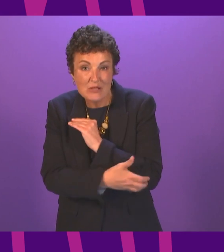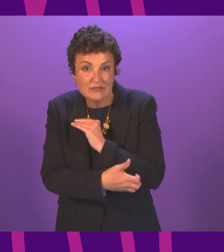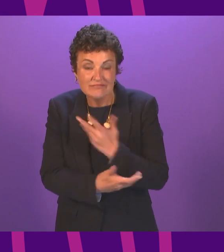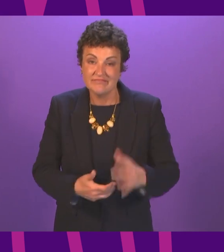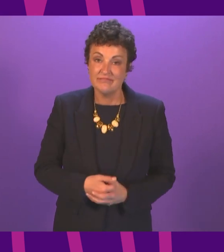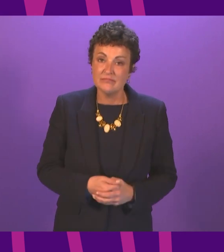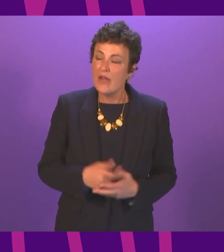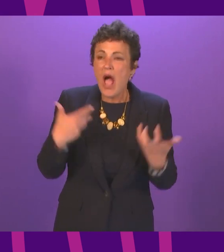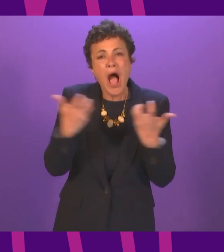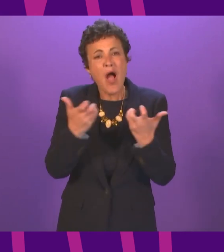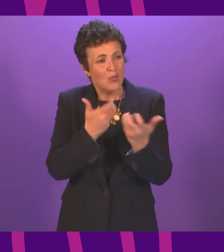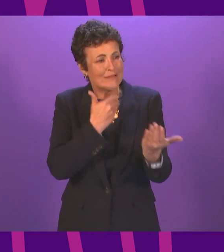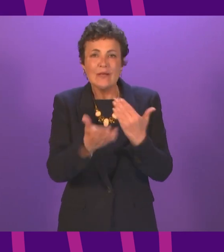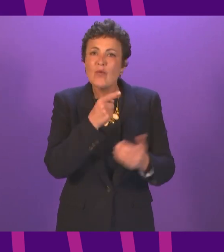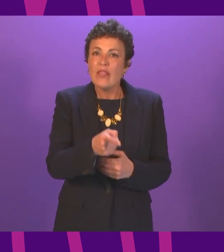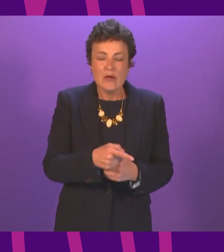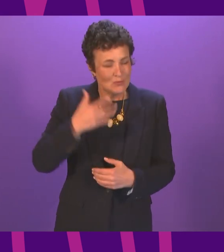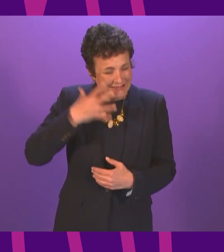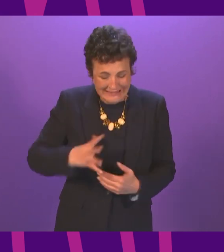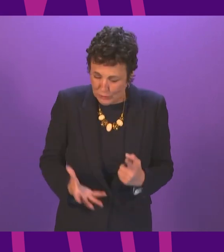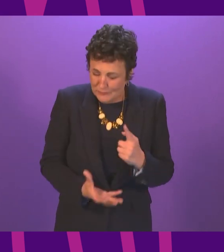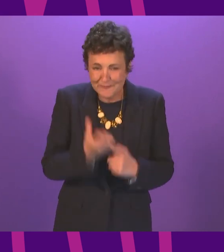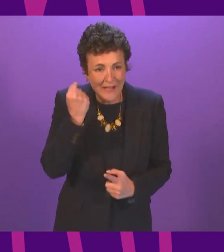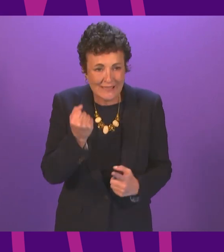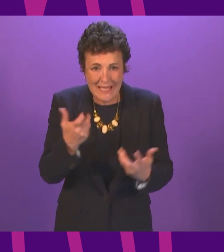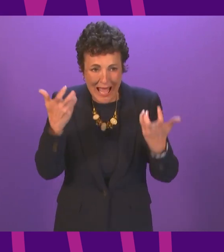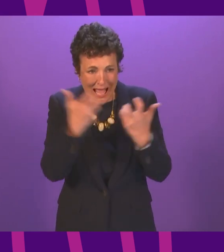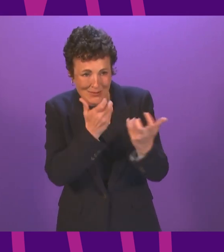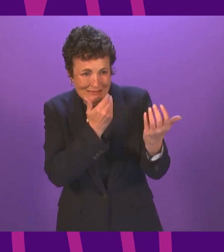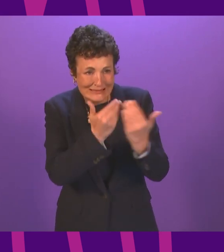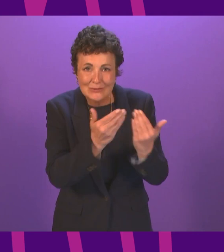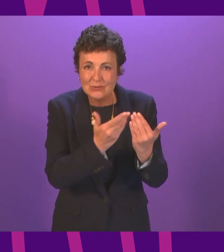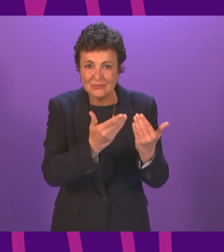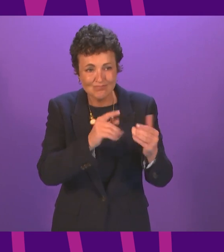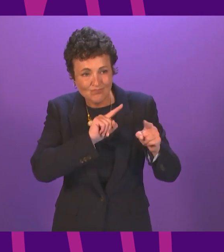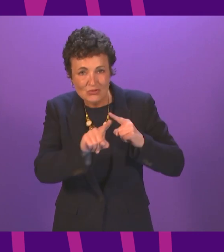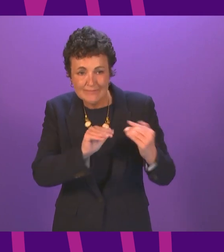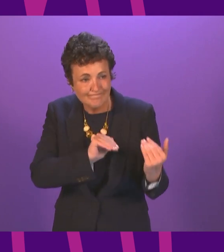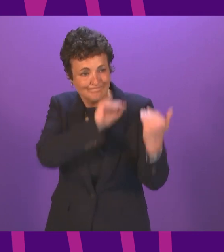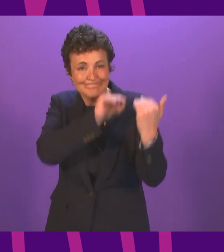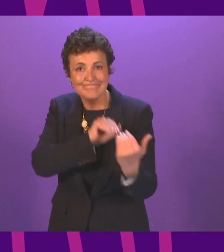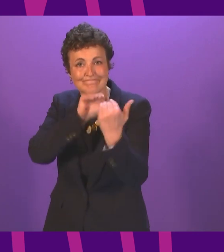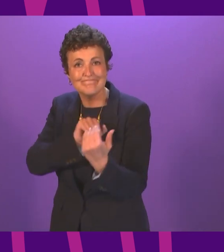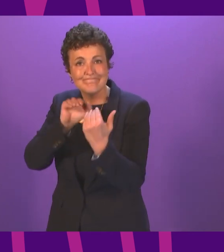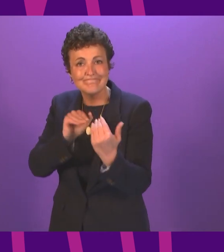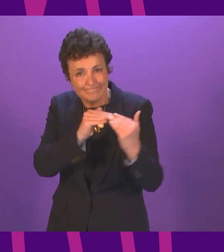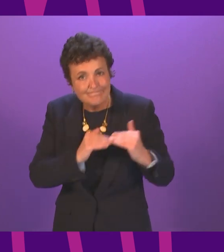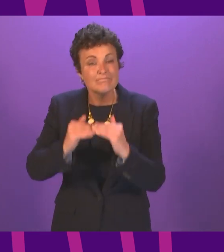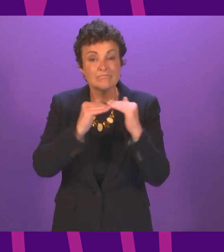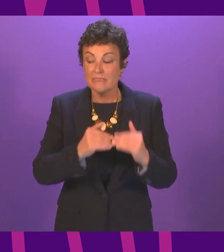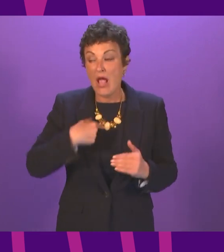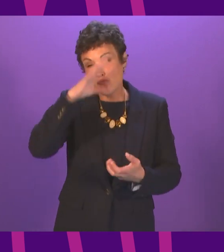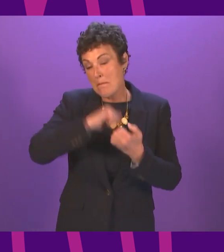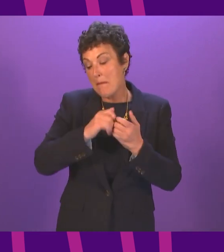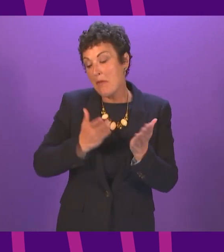we must find the ways and the will to deal with these things together during the election campaign